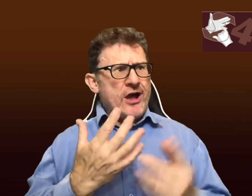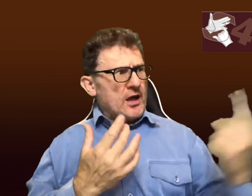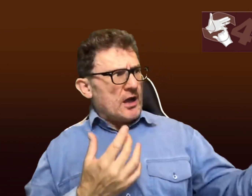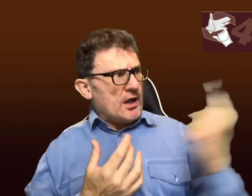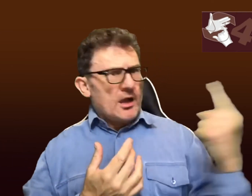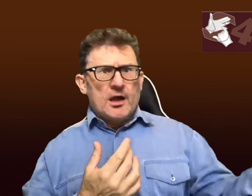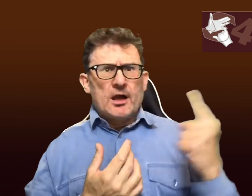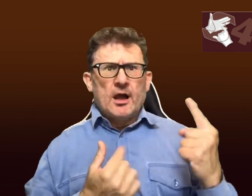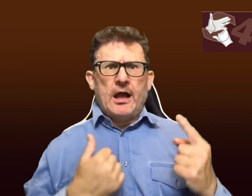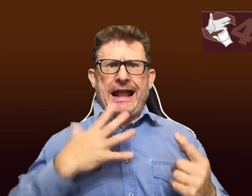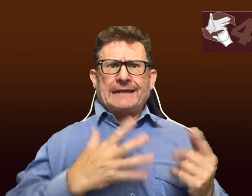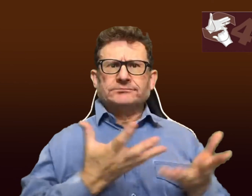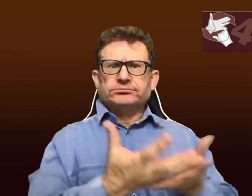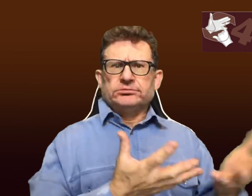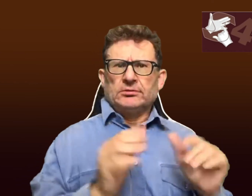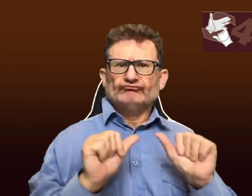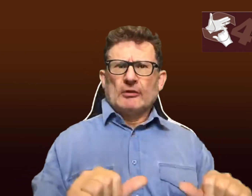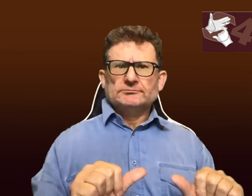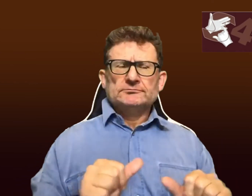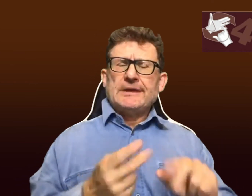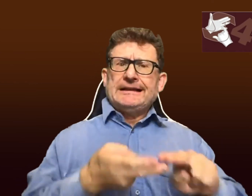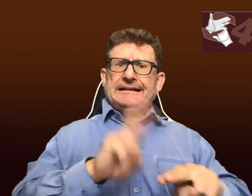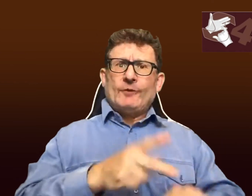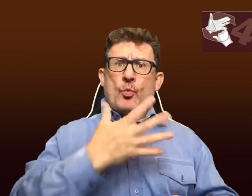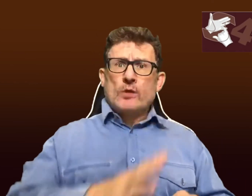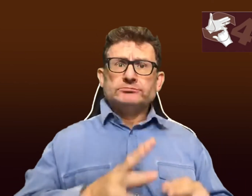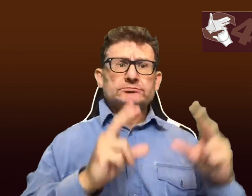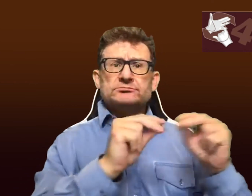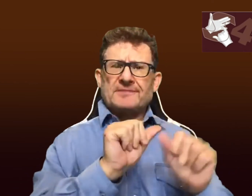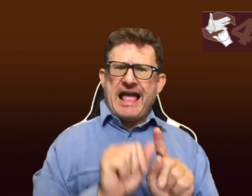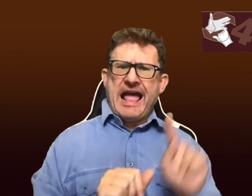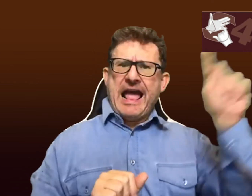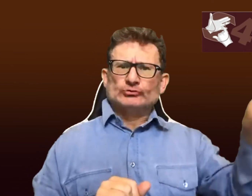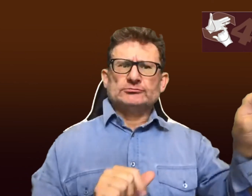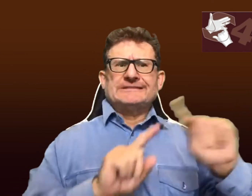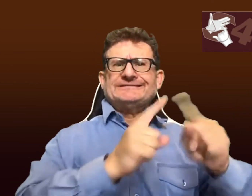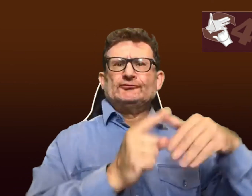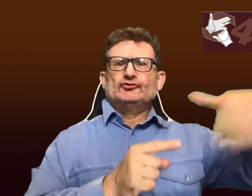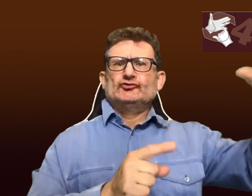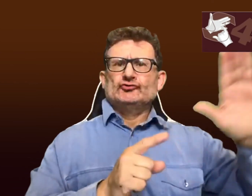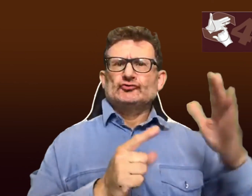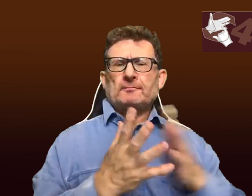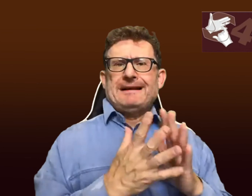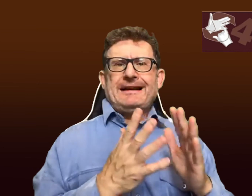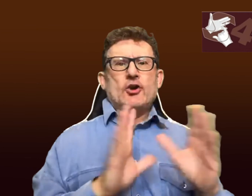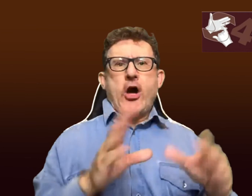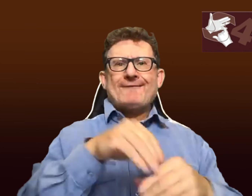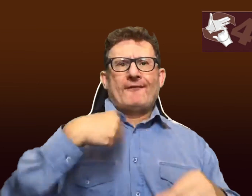This is where I work and people are coming in to interact with me. So if they want to have that conversation with you, they can have that elsewhere.